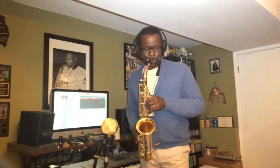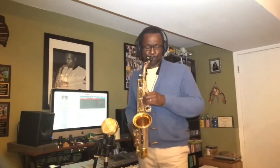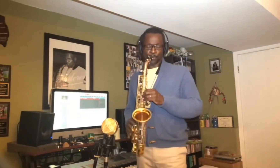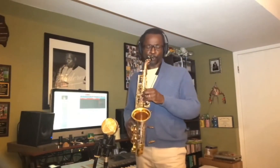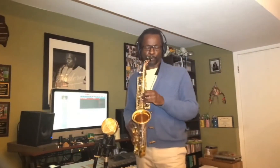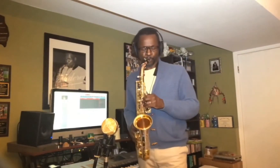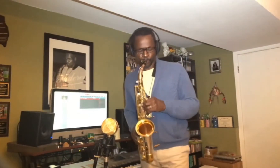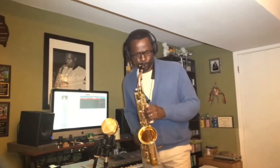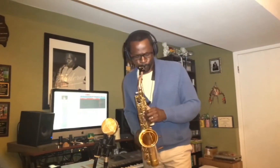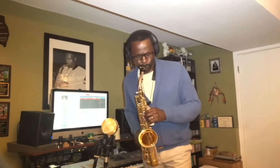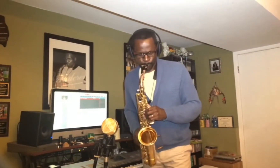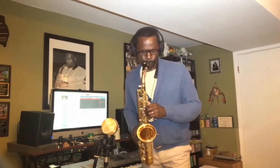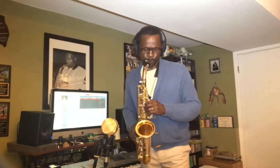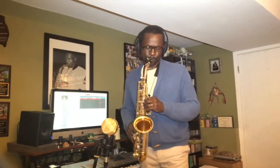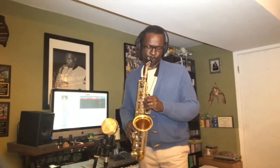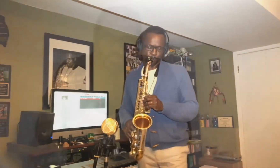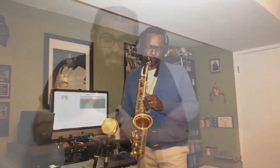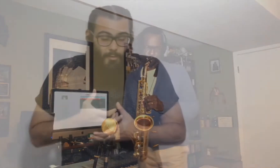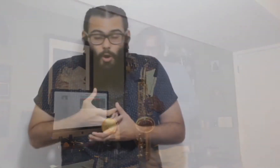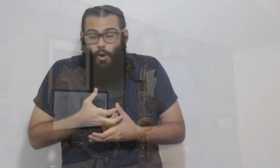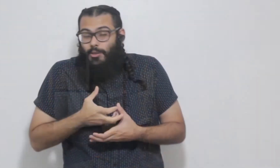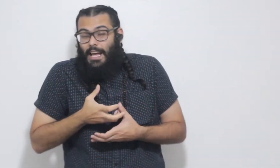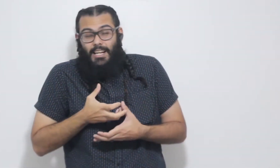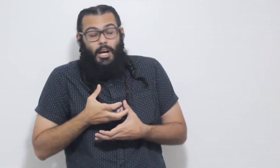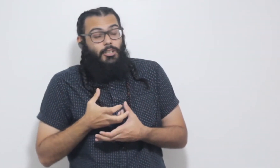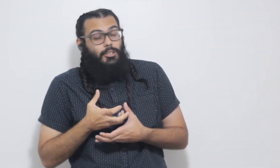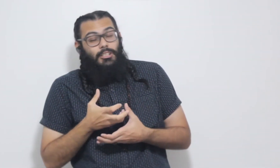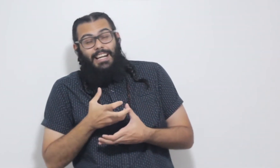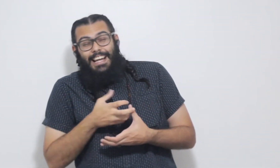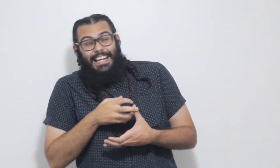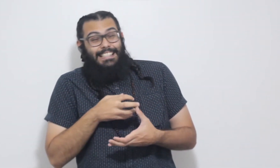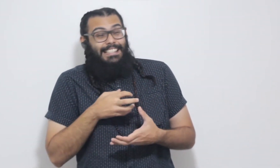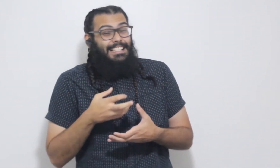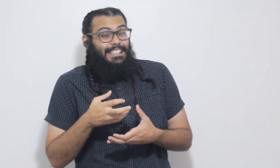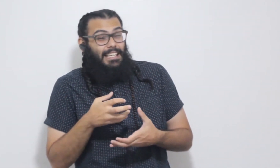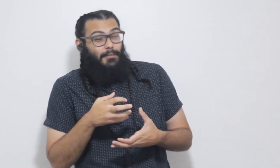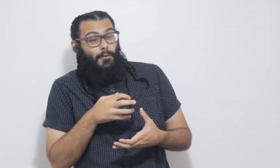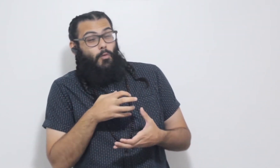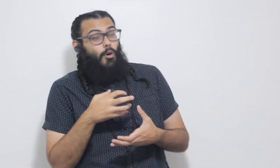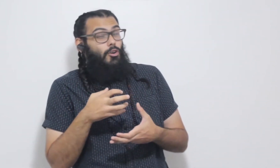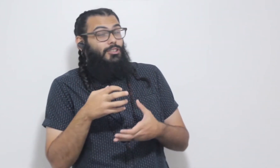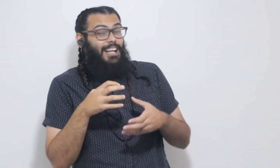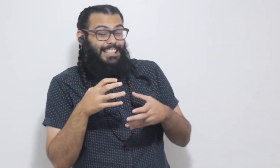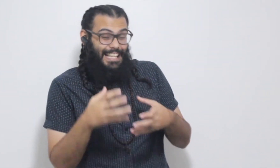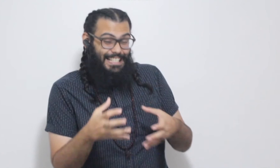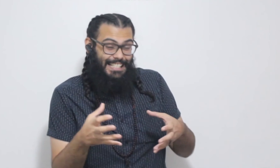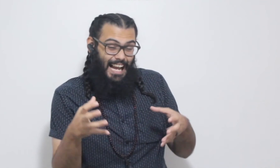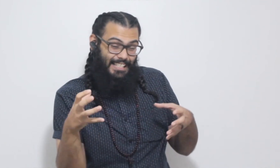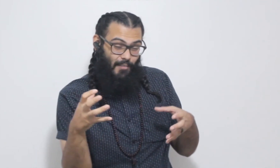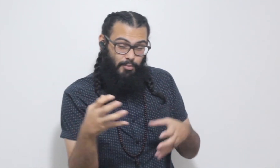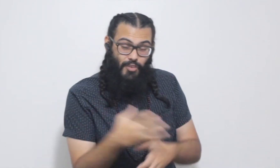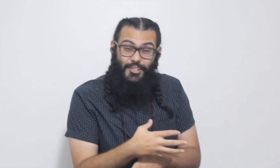Empty vessels with the pressures of all that color Existing for a world on the